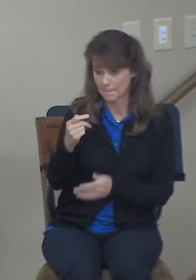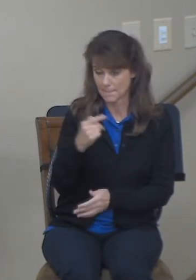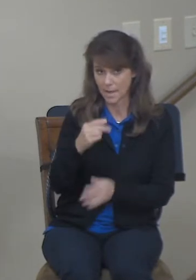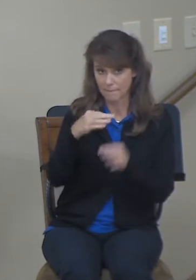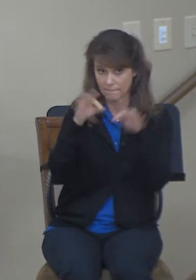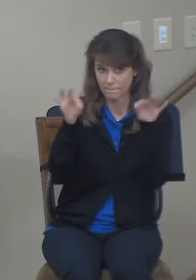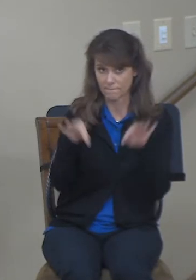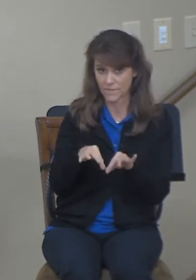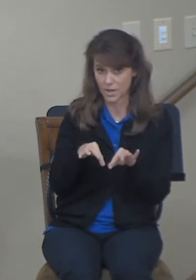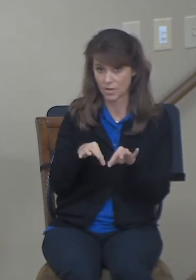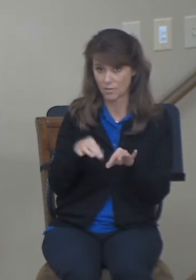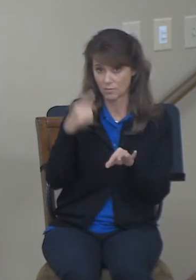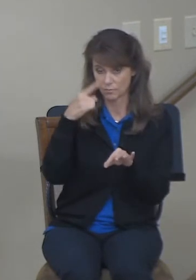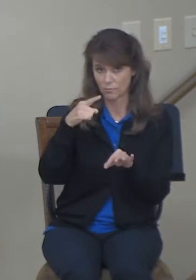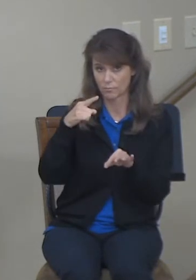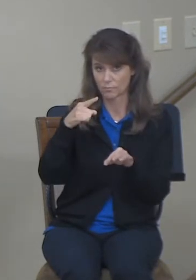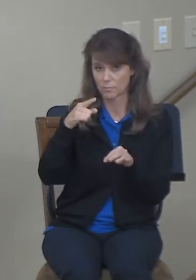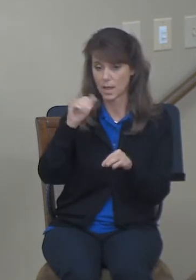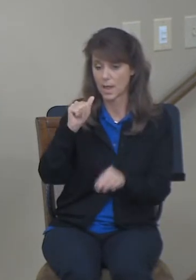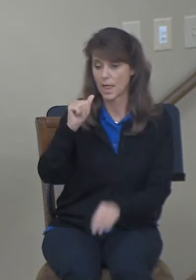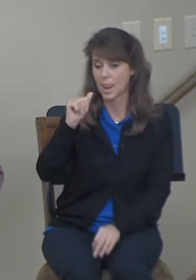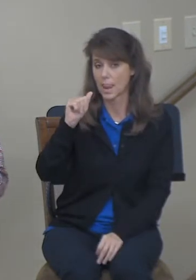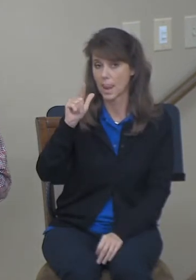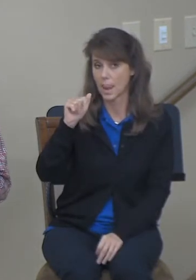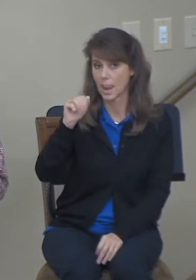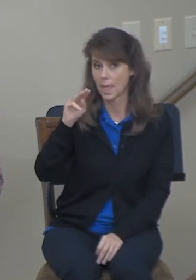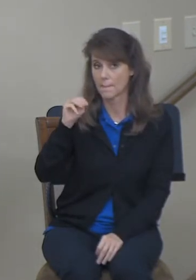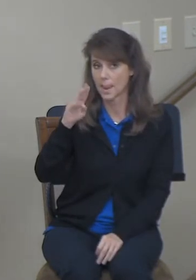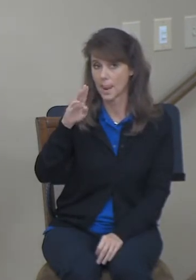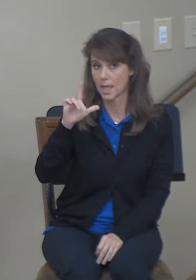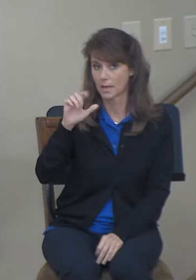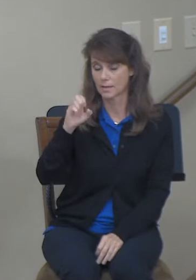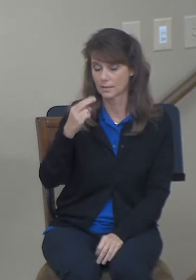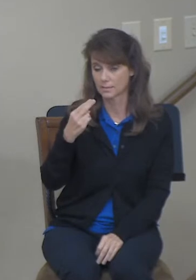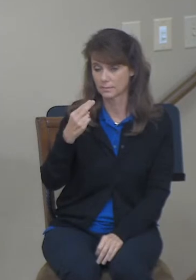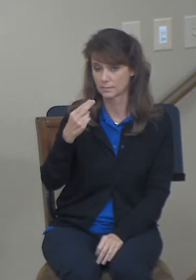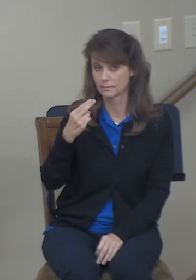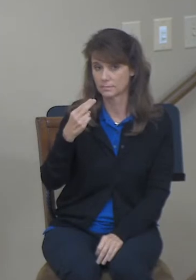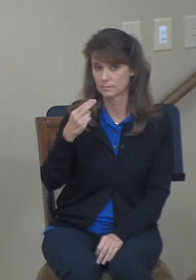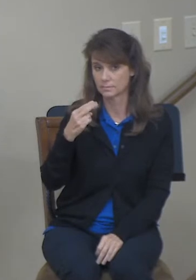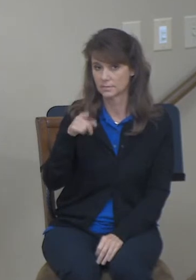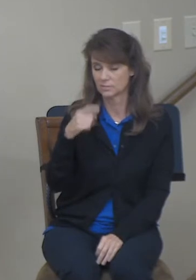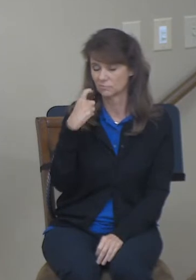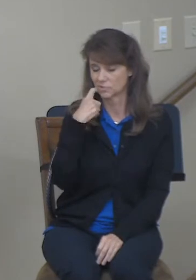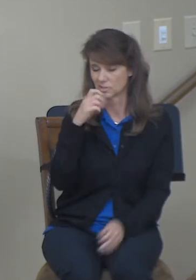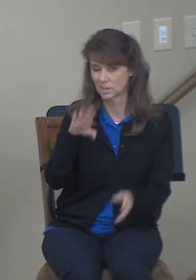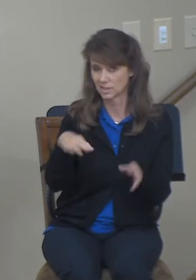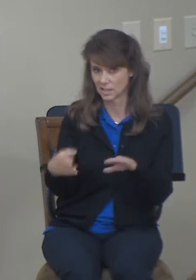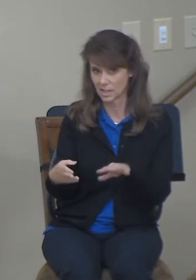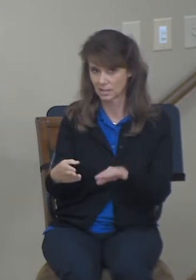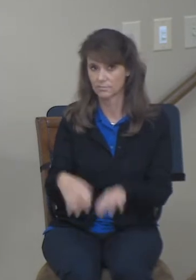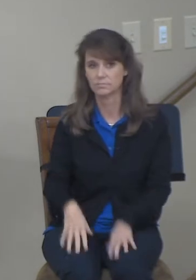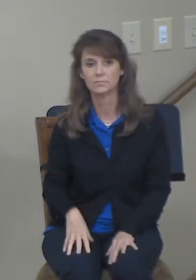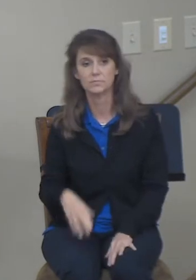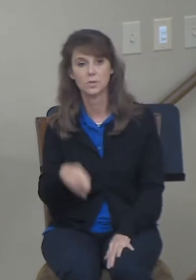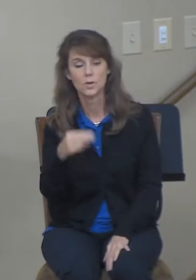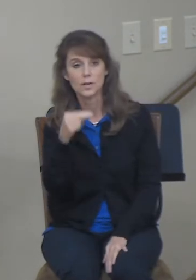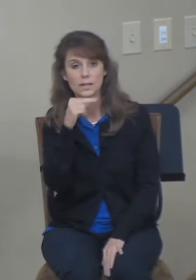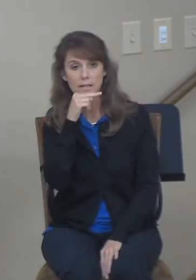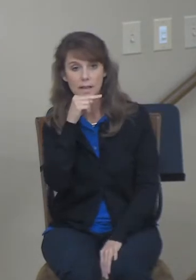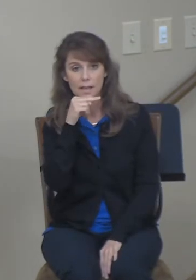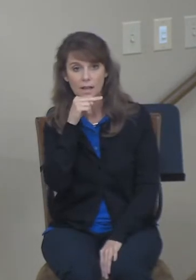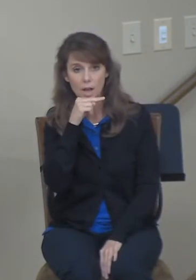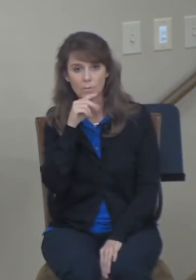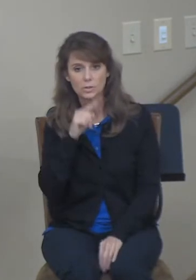whole procedure of Naomi's going down to the land to escape the famine and her return,